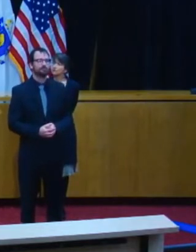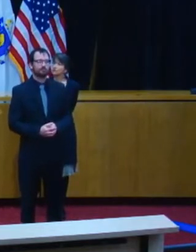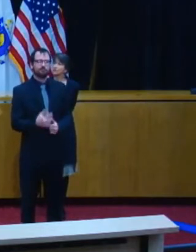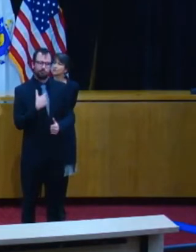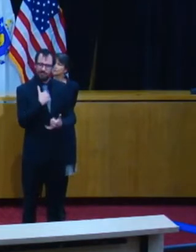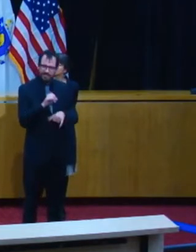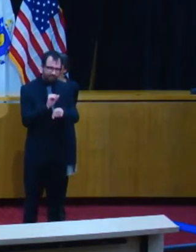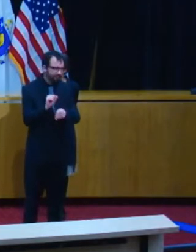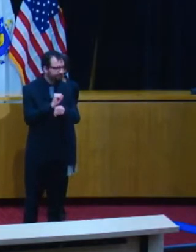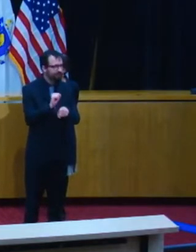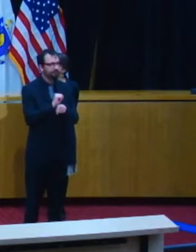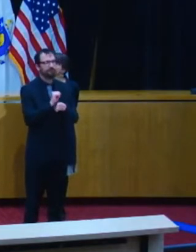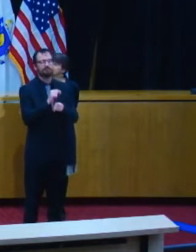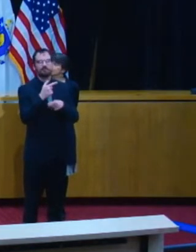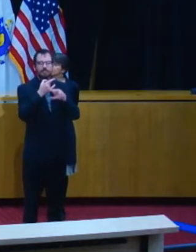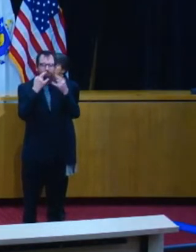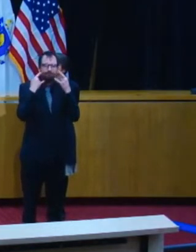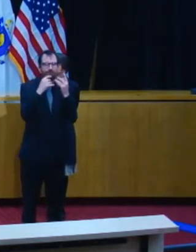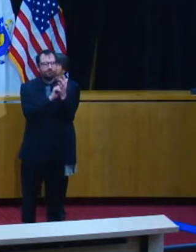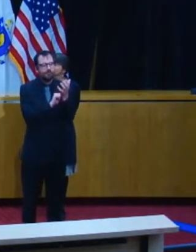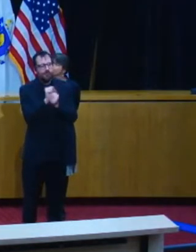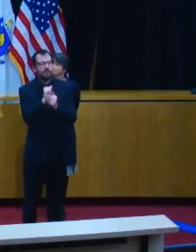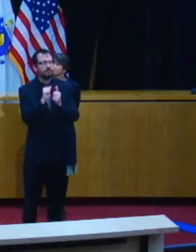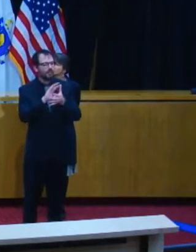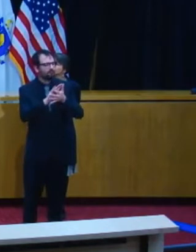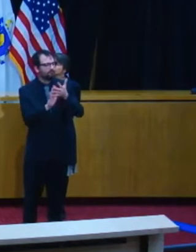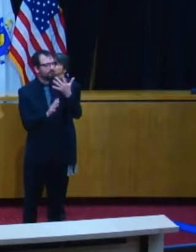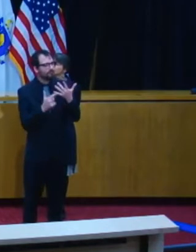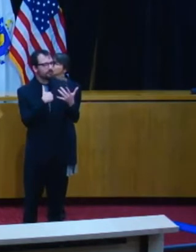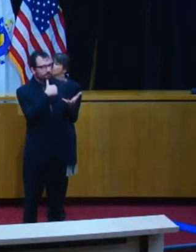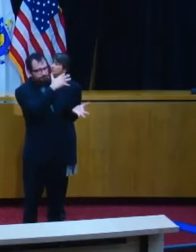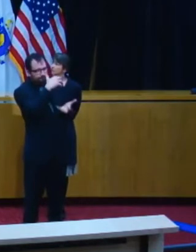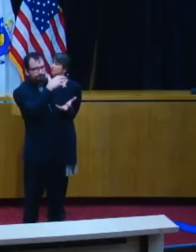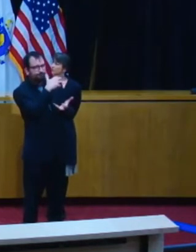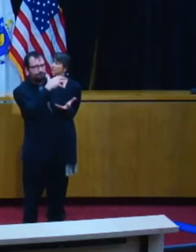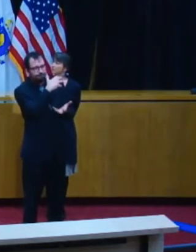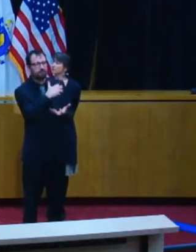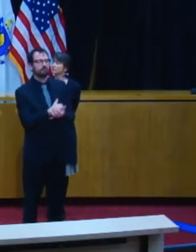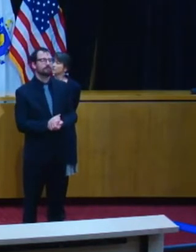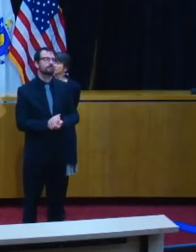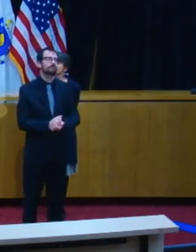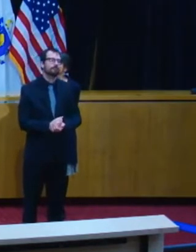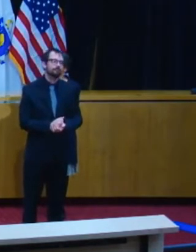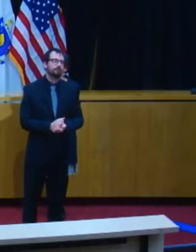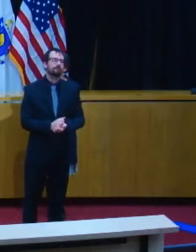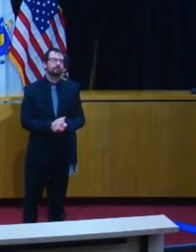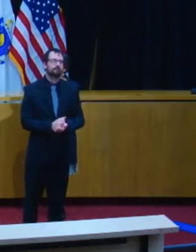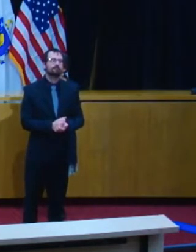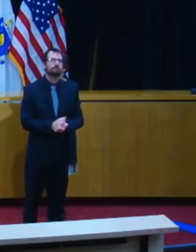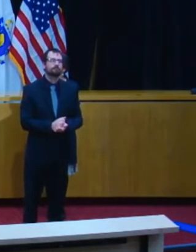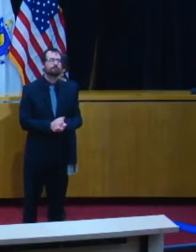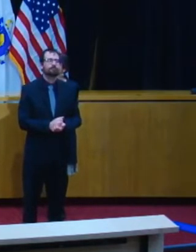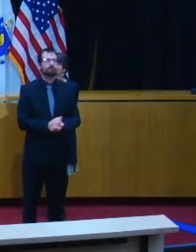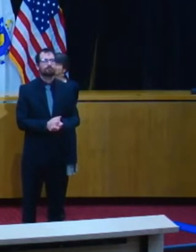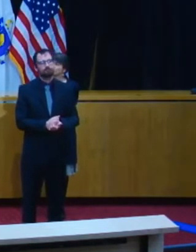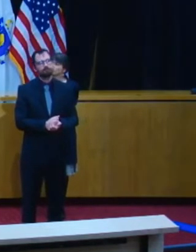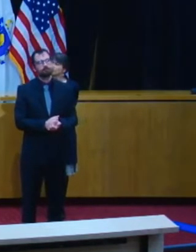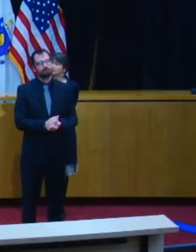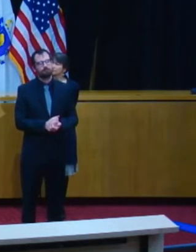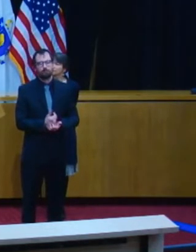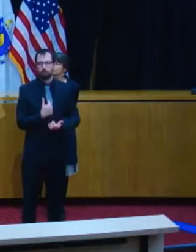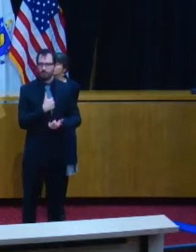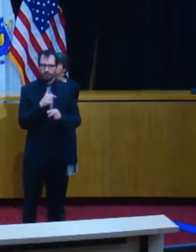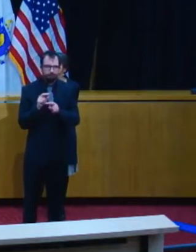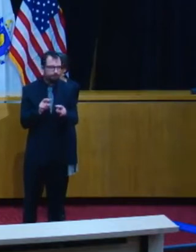getting the Commonwealth prepared to treat patients, but there's another critical part of this, which involves efforts to increase the